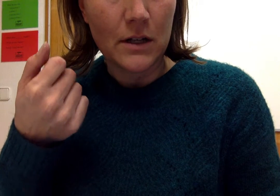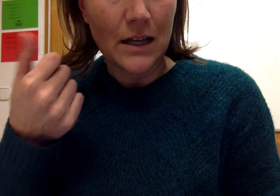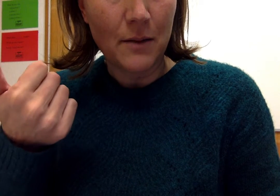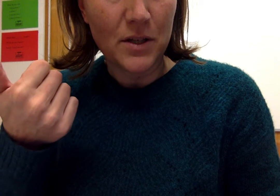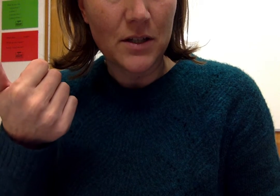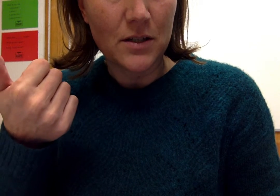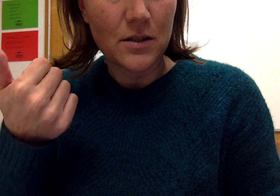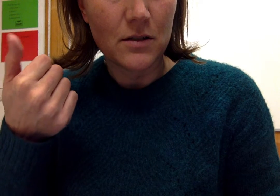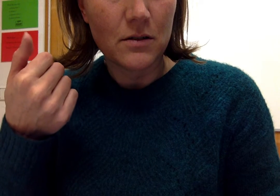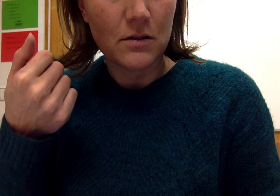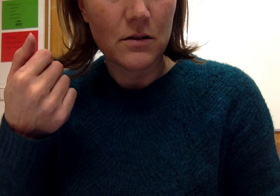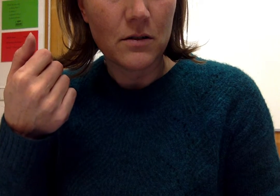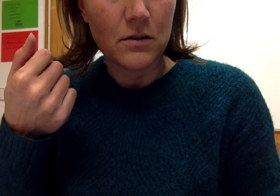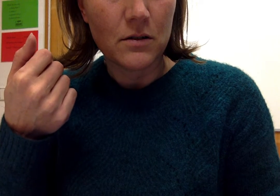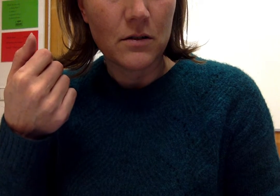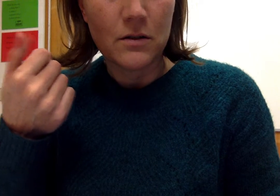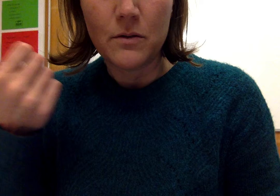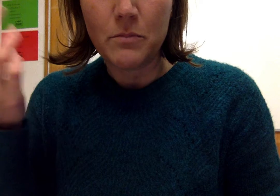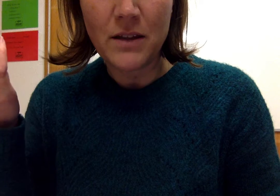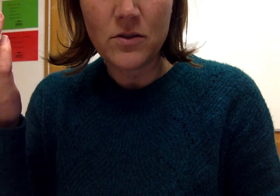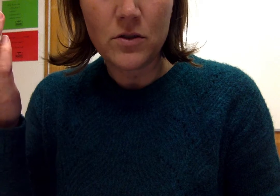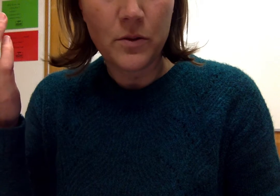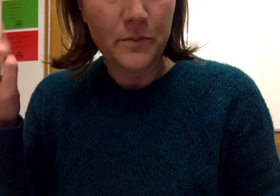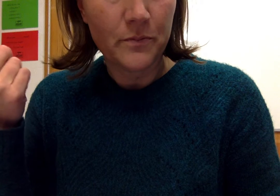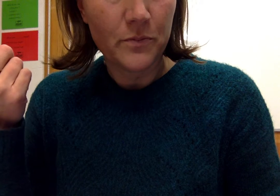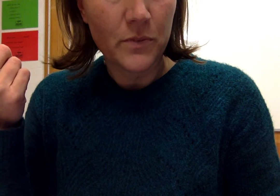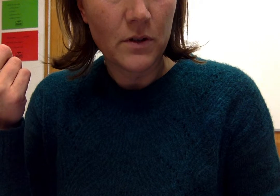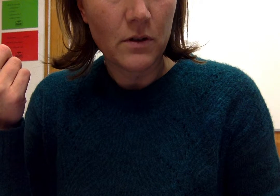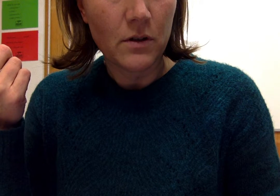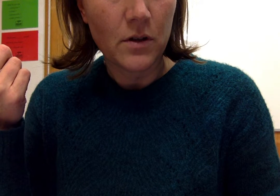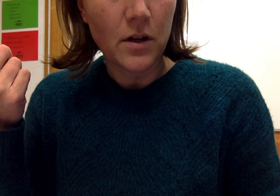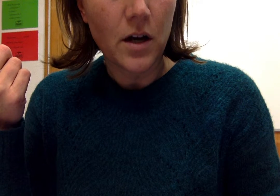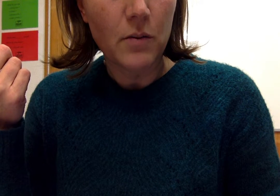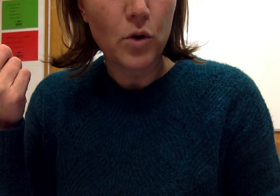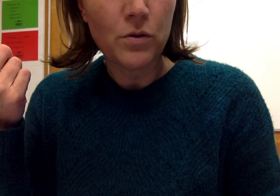Lápiz. Pencil. Carbón.